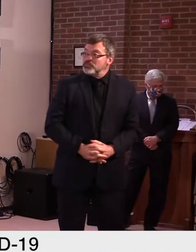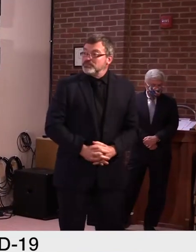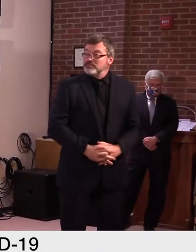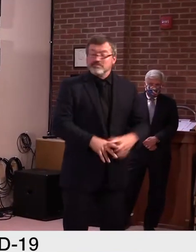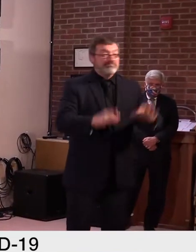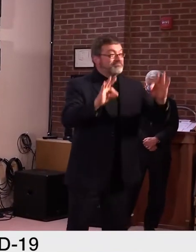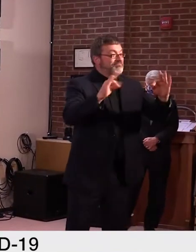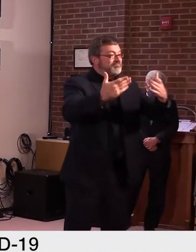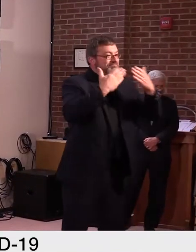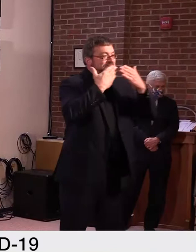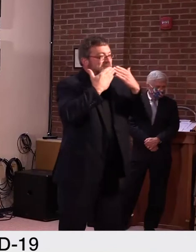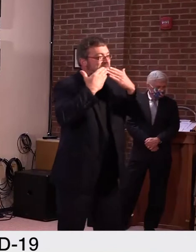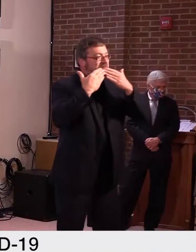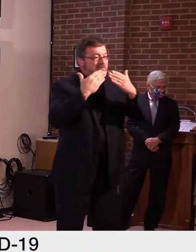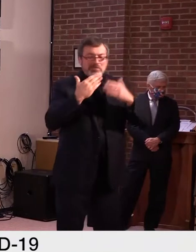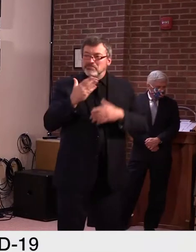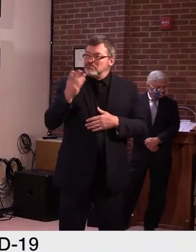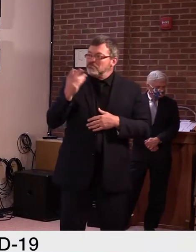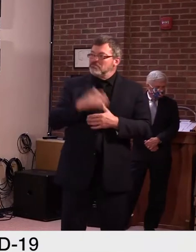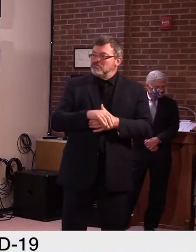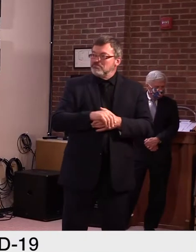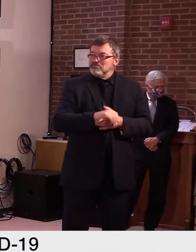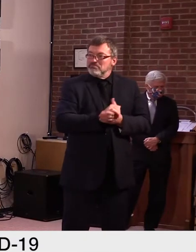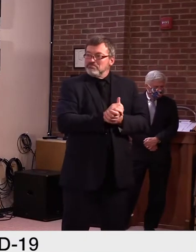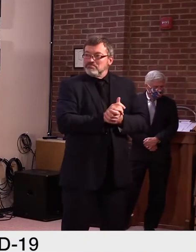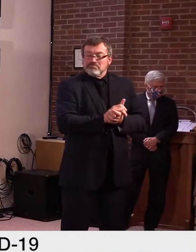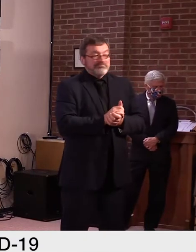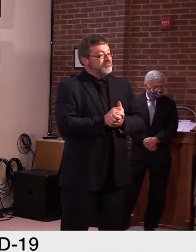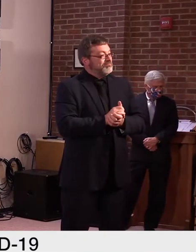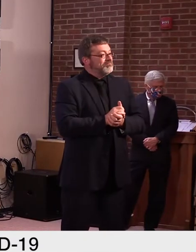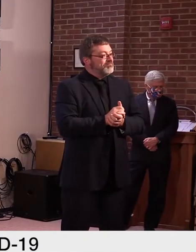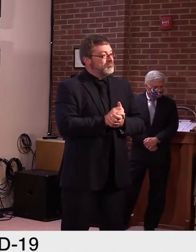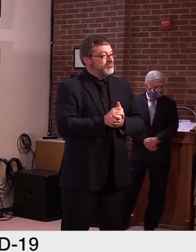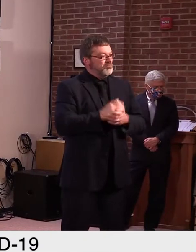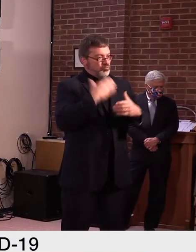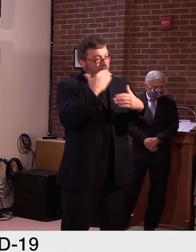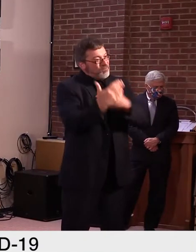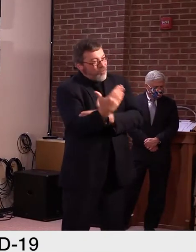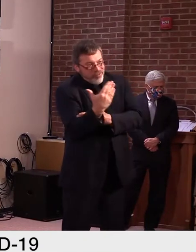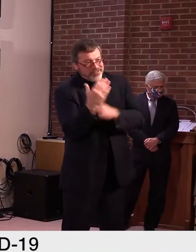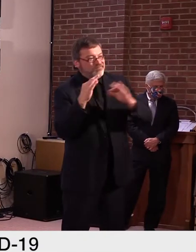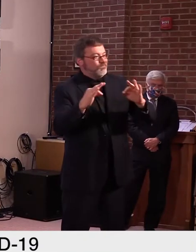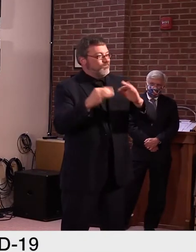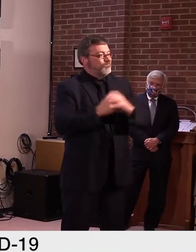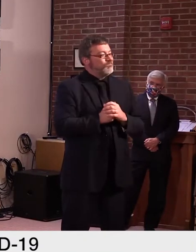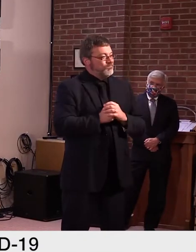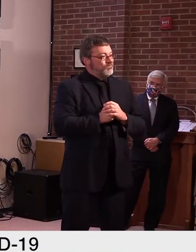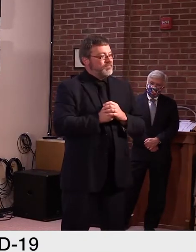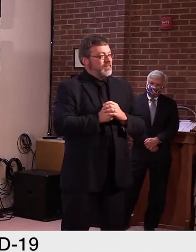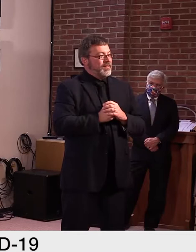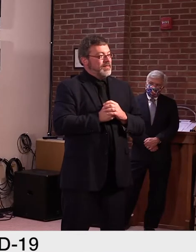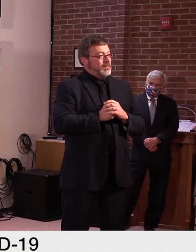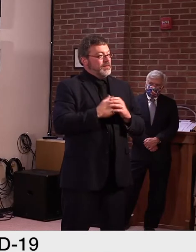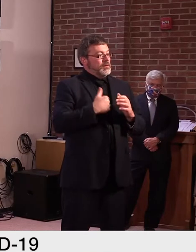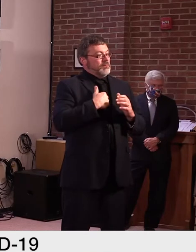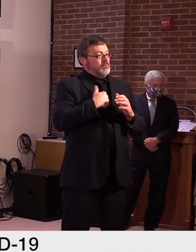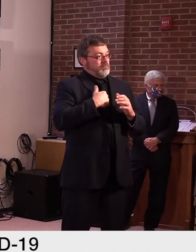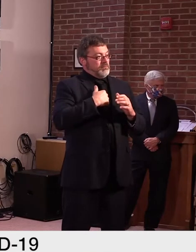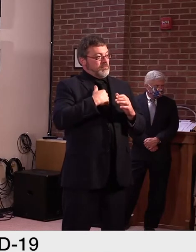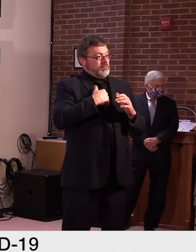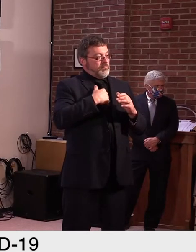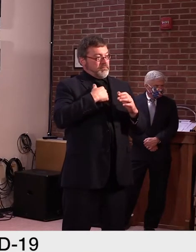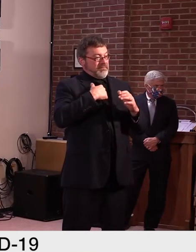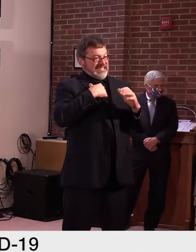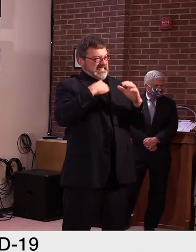Thank you Dr. Levine and good morning everyone. This morning we'll start with an overview of the national data over the